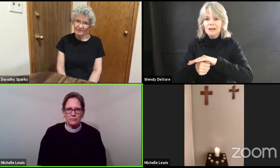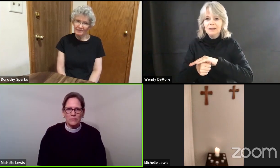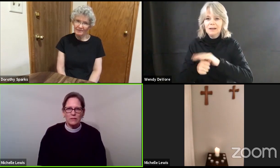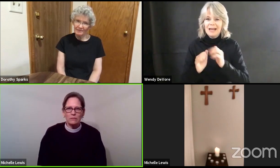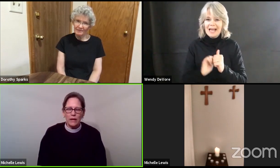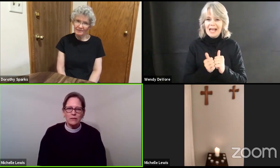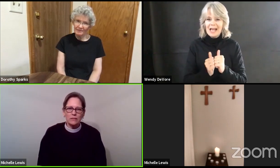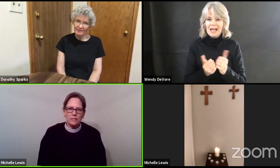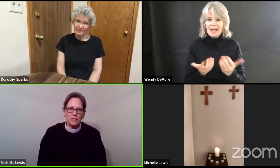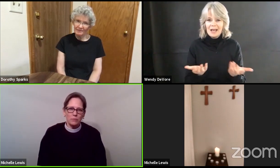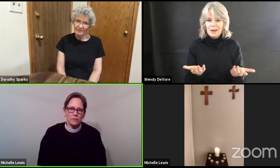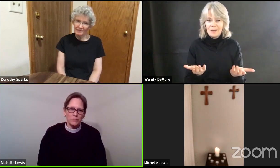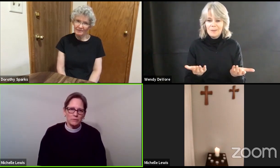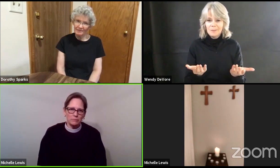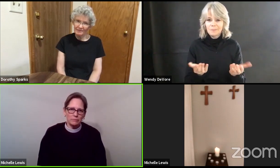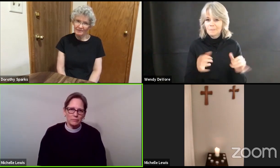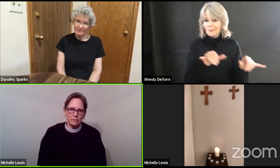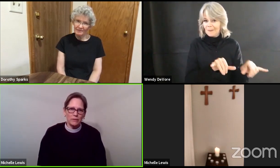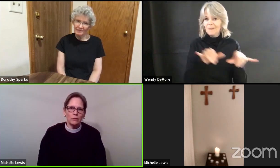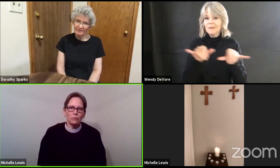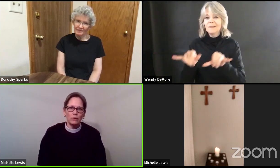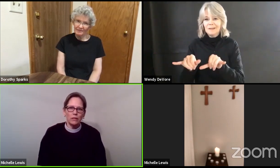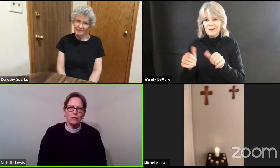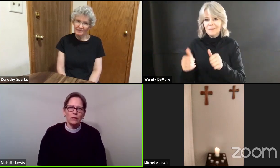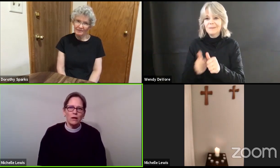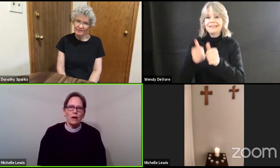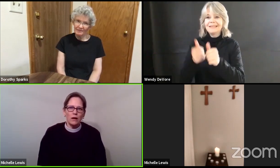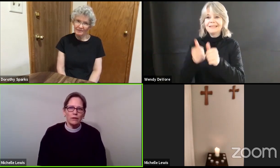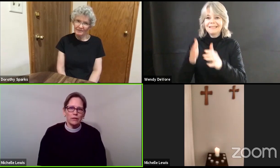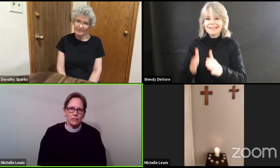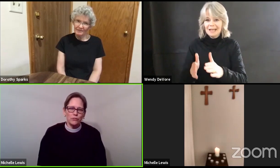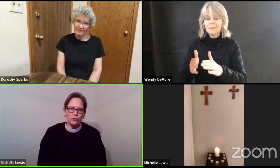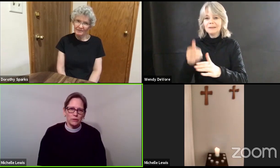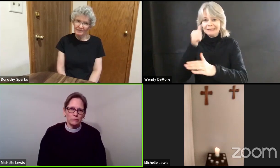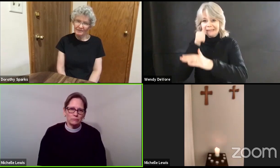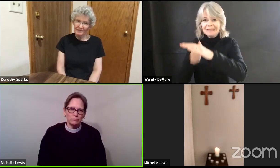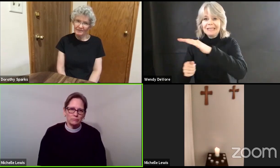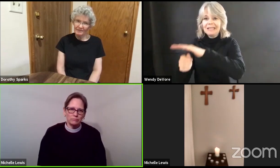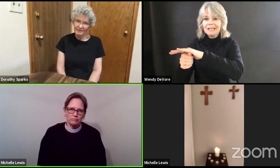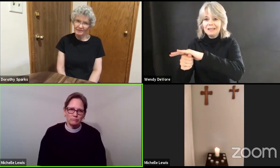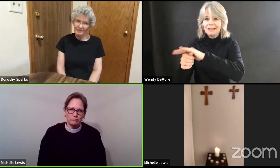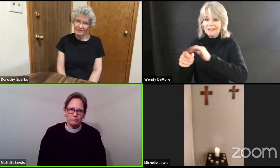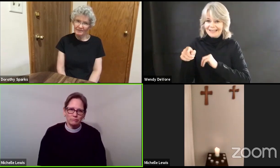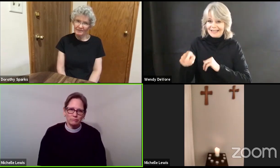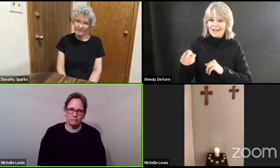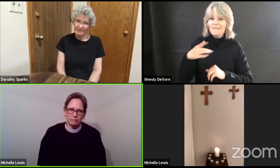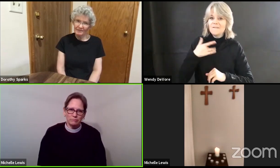like the disciples we are unsure and